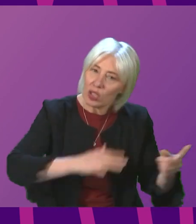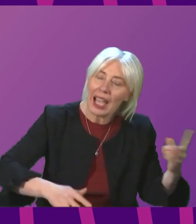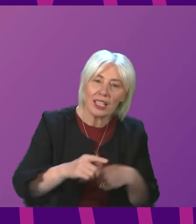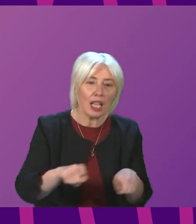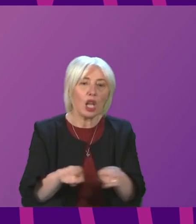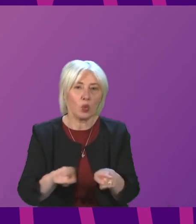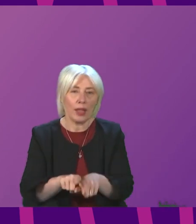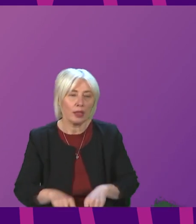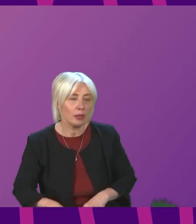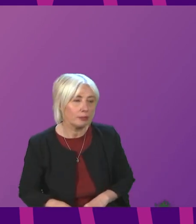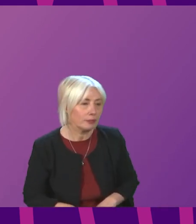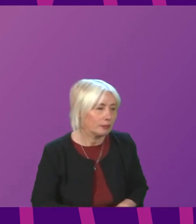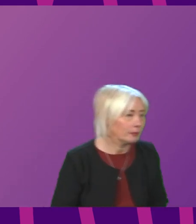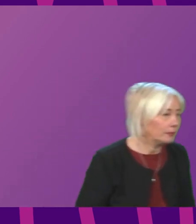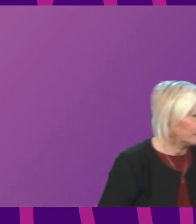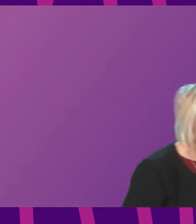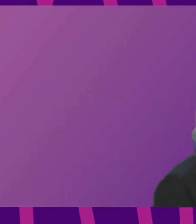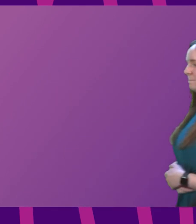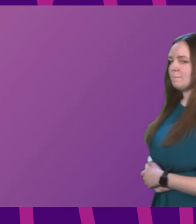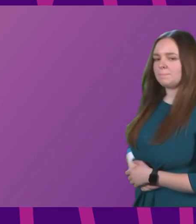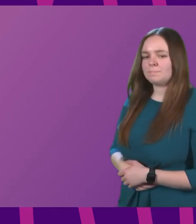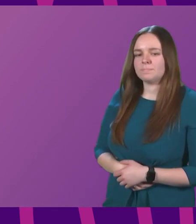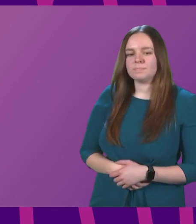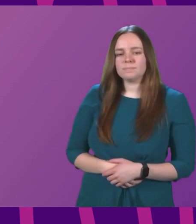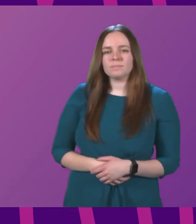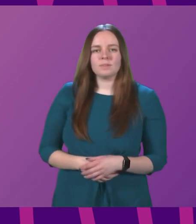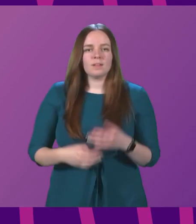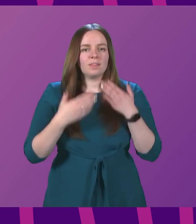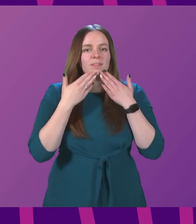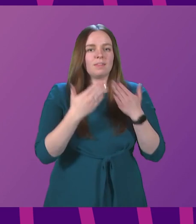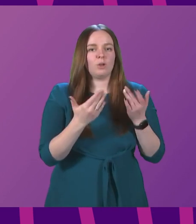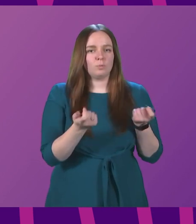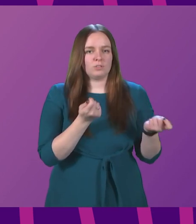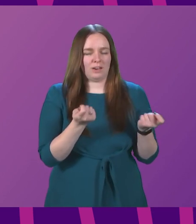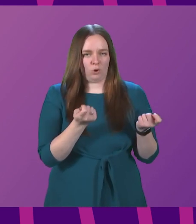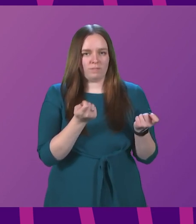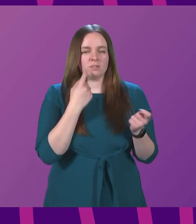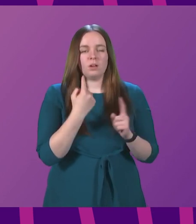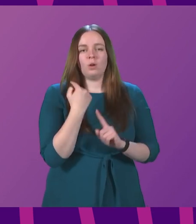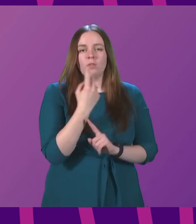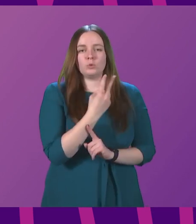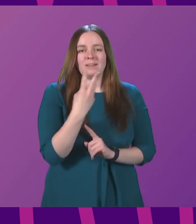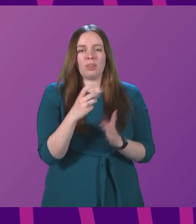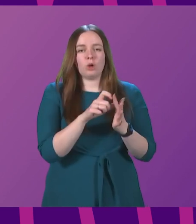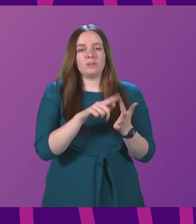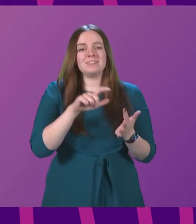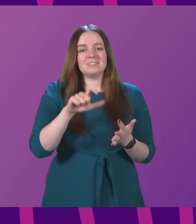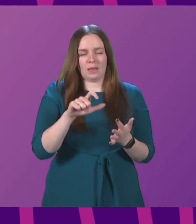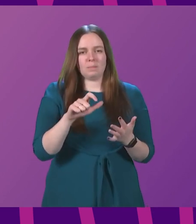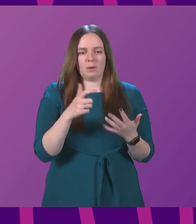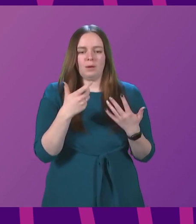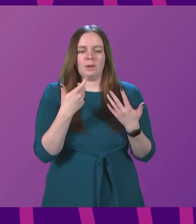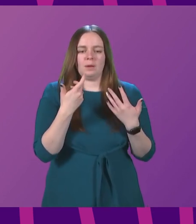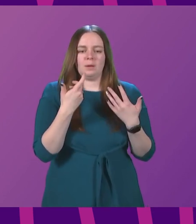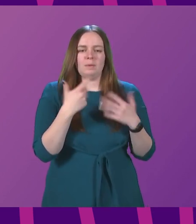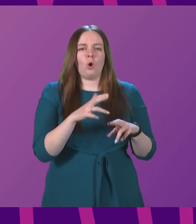Jeremy Balfour to be followed by Karen Adam. Thank you, Prime Minister. On the 23rd of December, there has been a moratorium